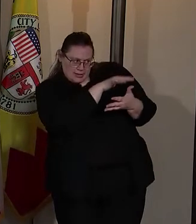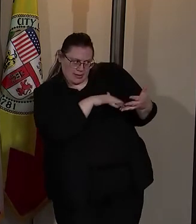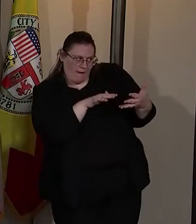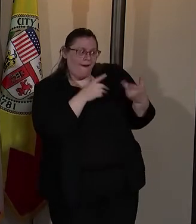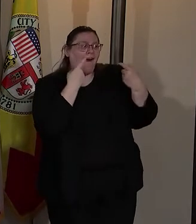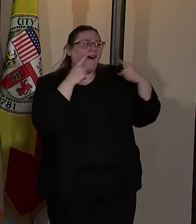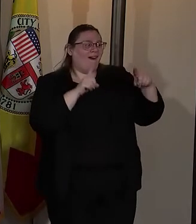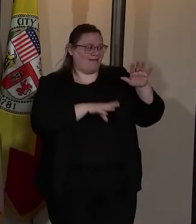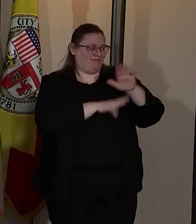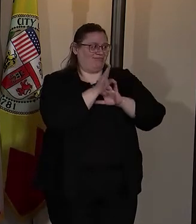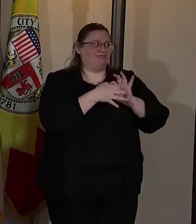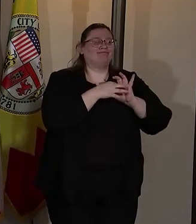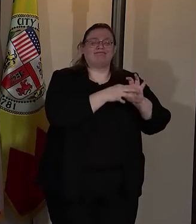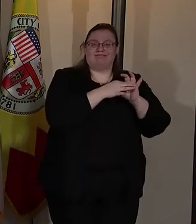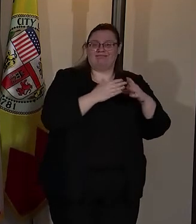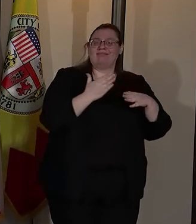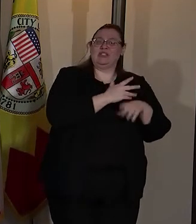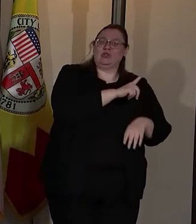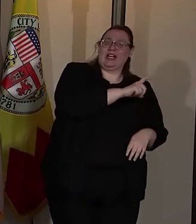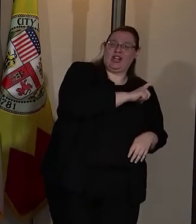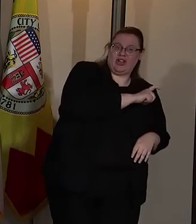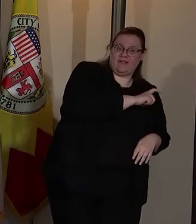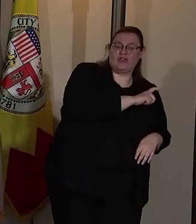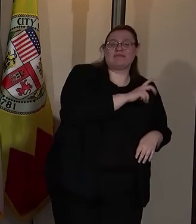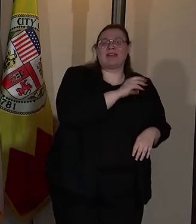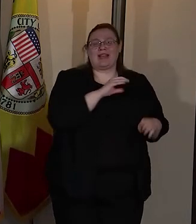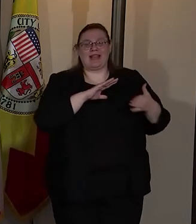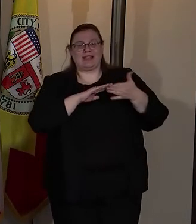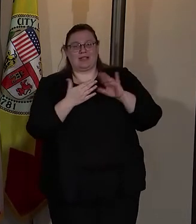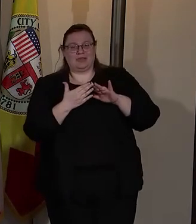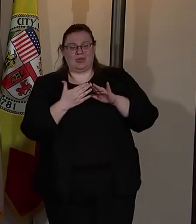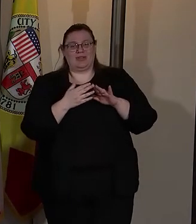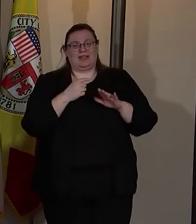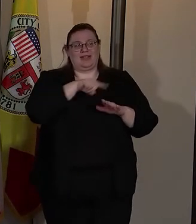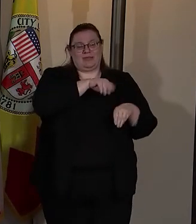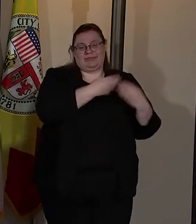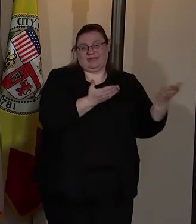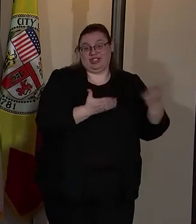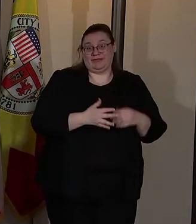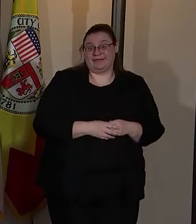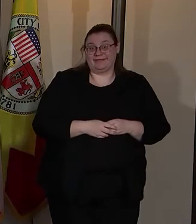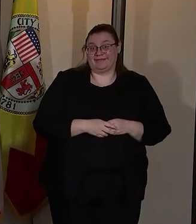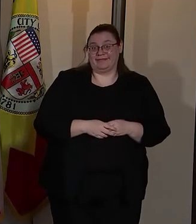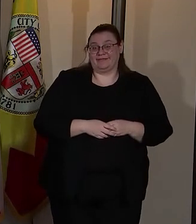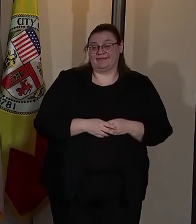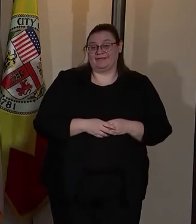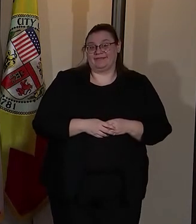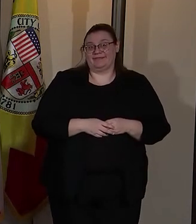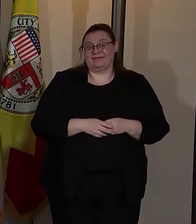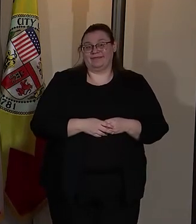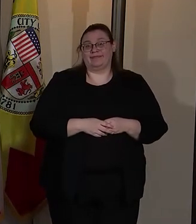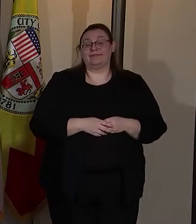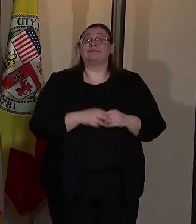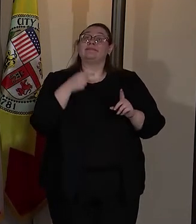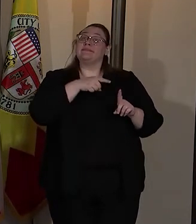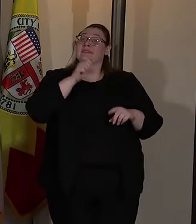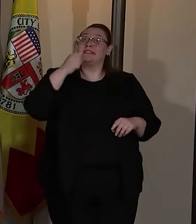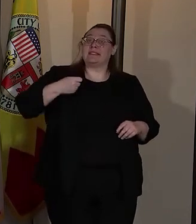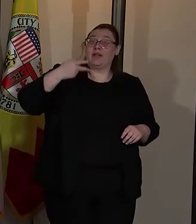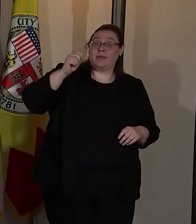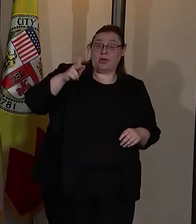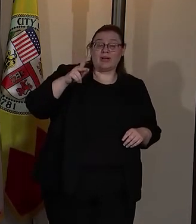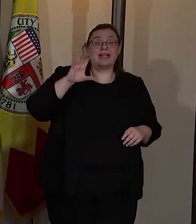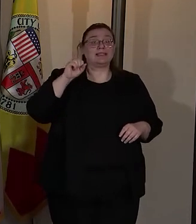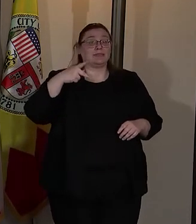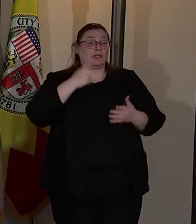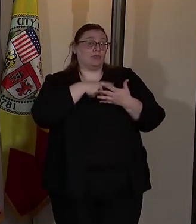relationships between law enforcement and the communities that they serve. At South Park, the CSP